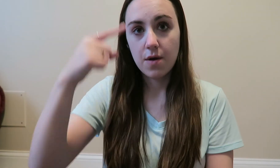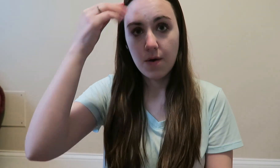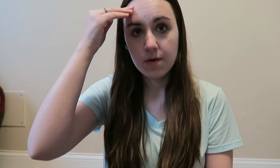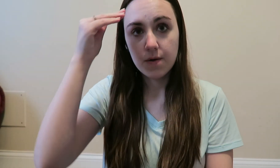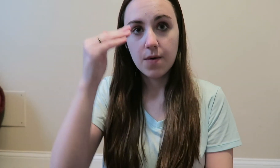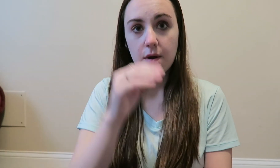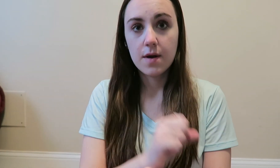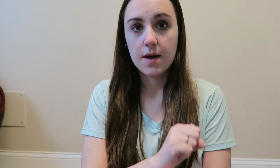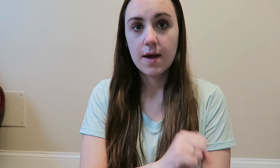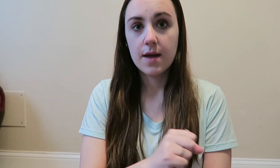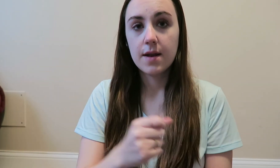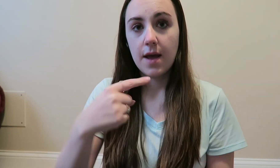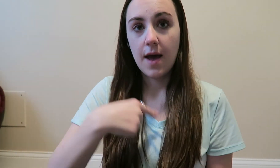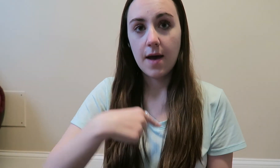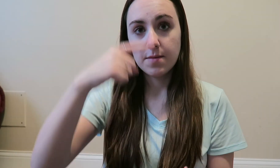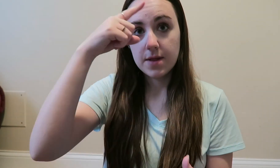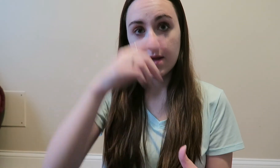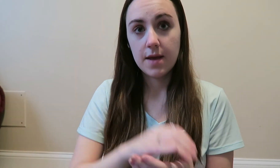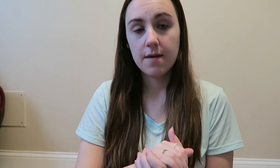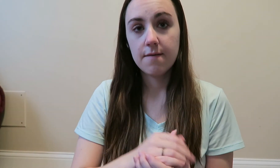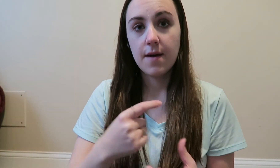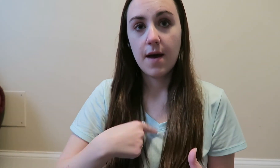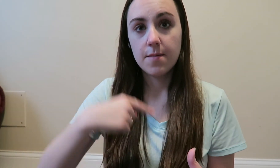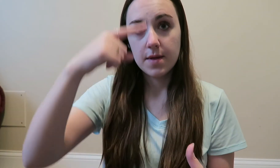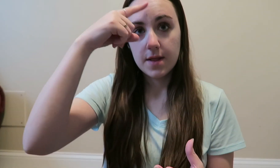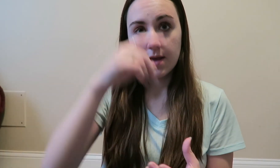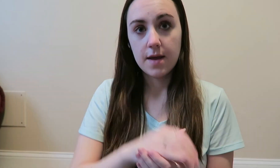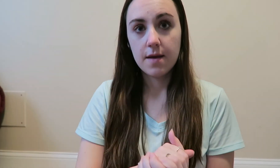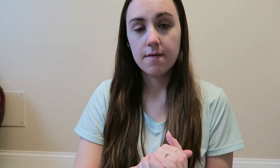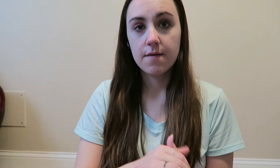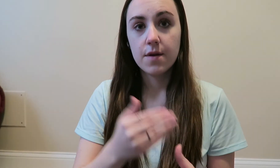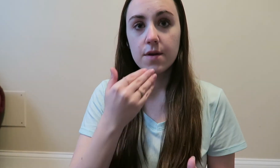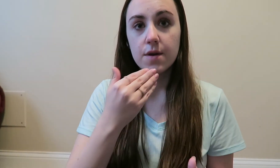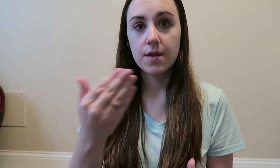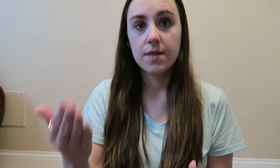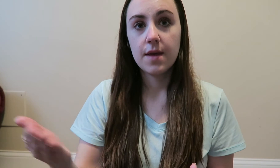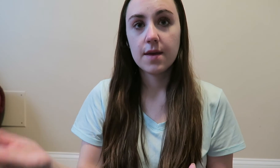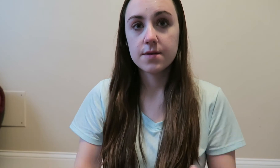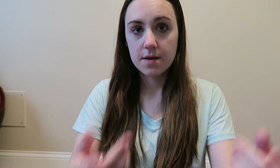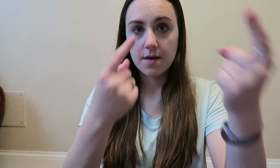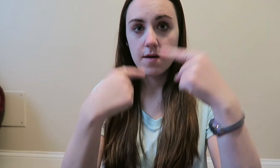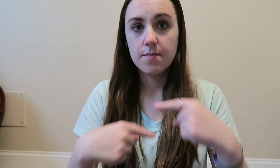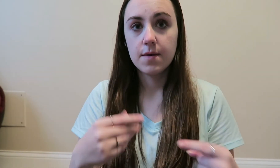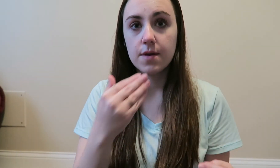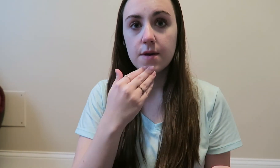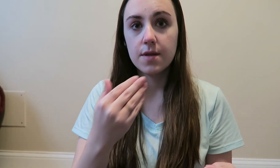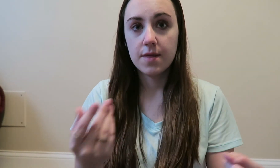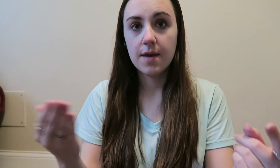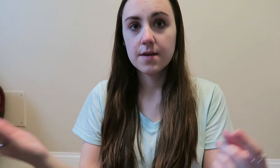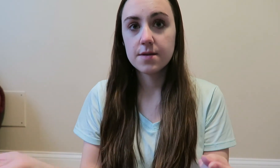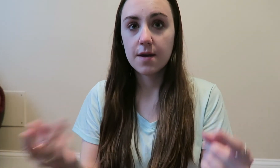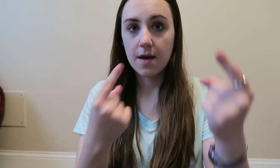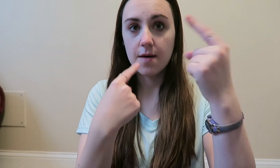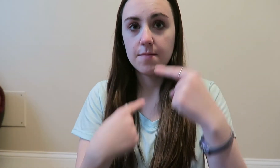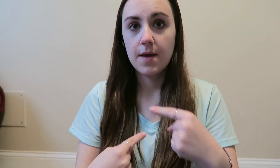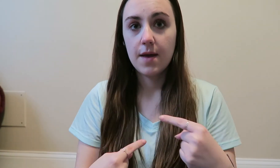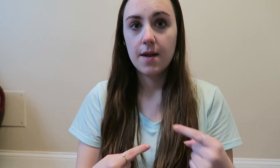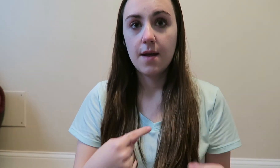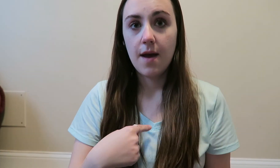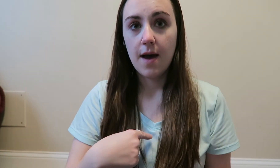you're working I believe, I believe Good things are coming, good things are coming I